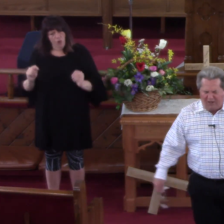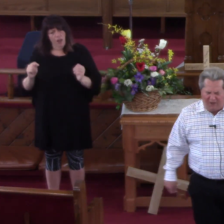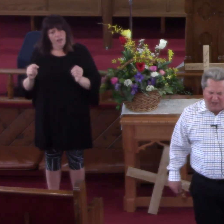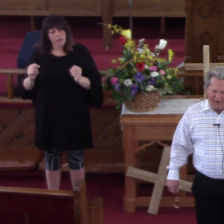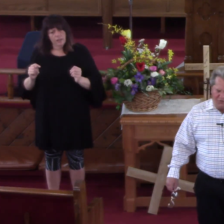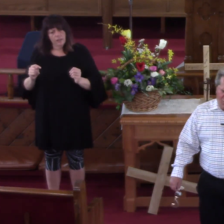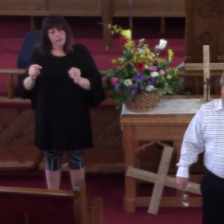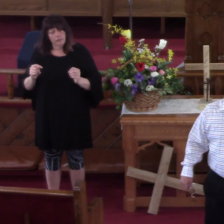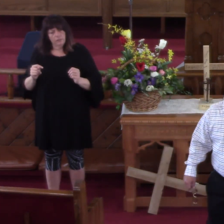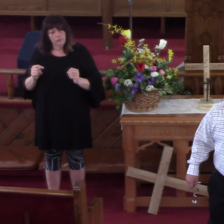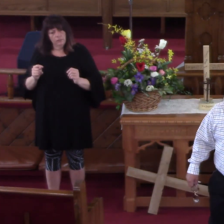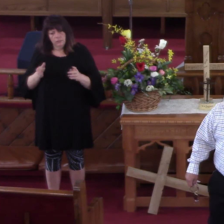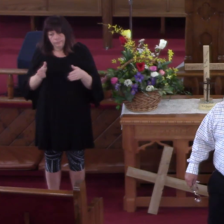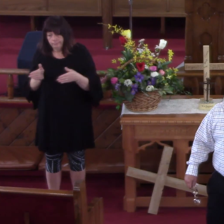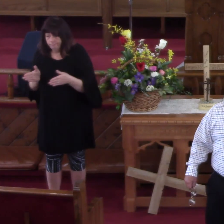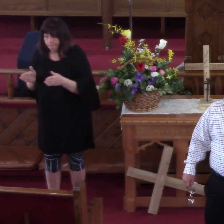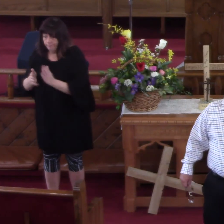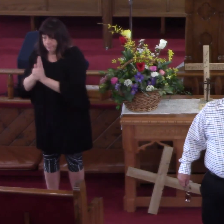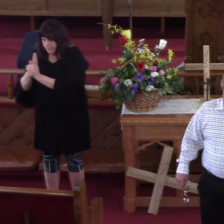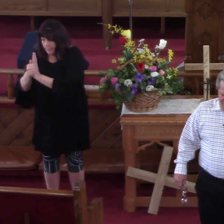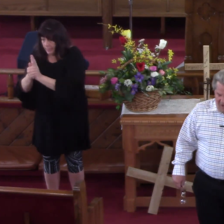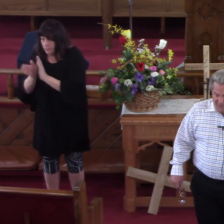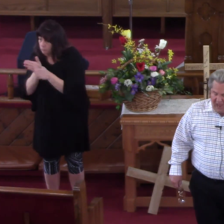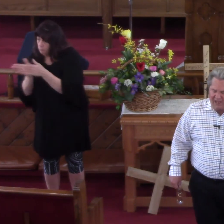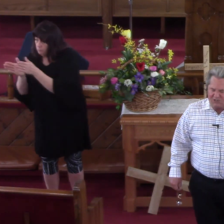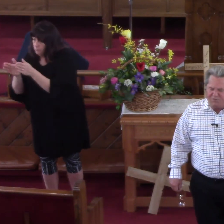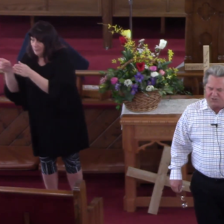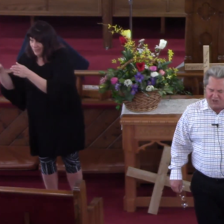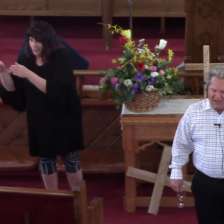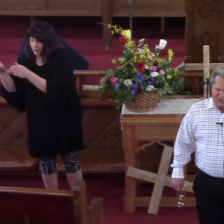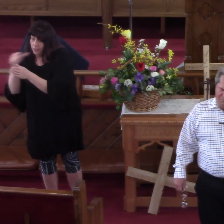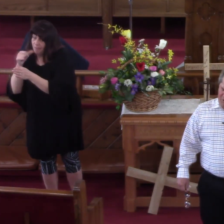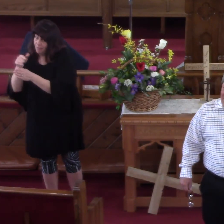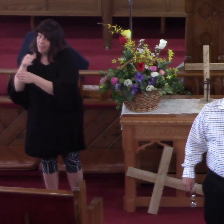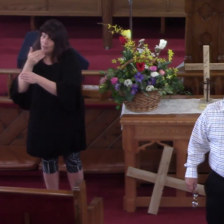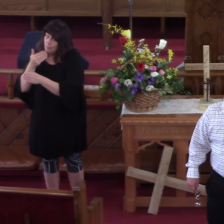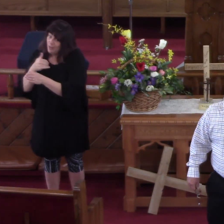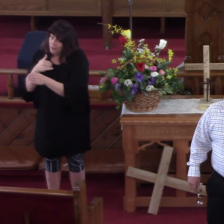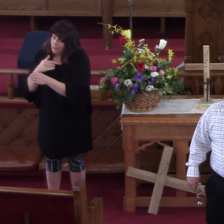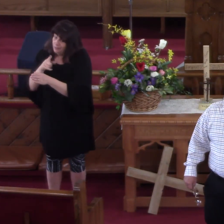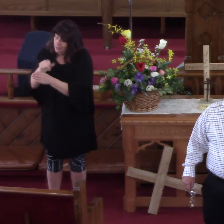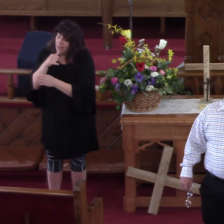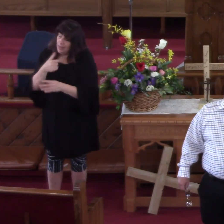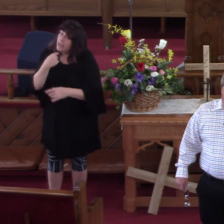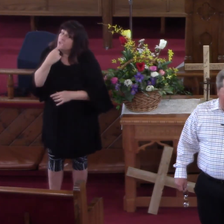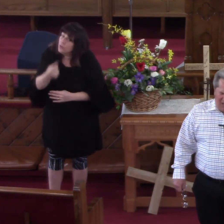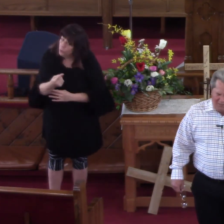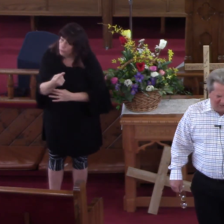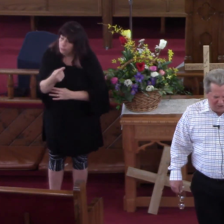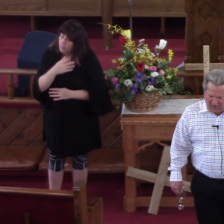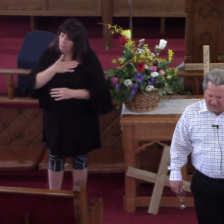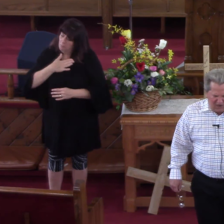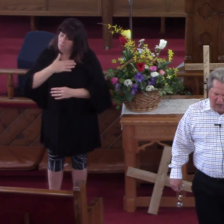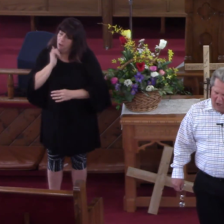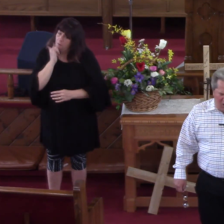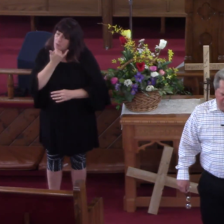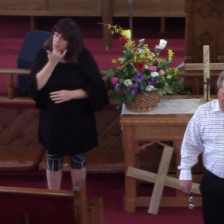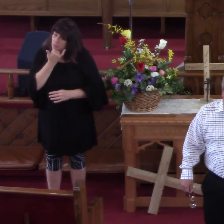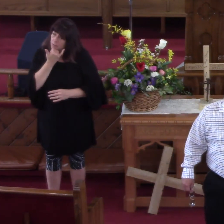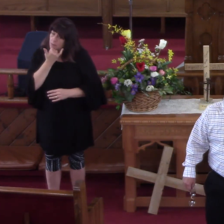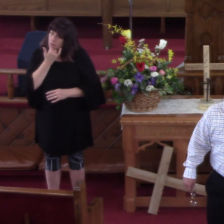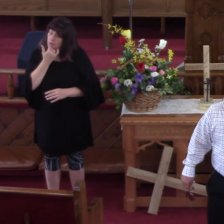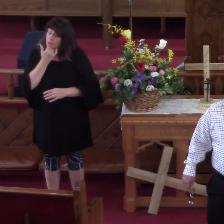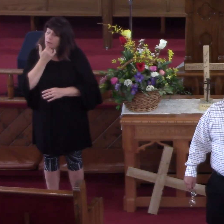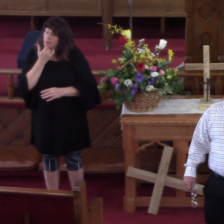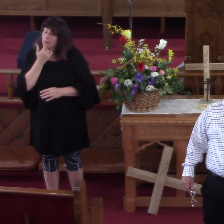Point Them In A Direction And Tell Them Of Dad's Mistakes And Believe Me I Made Many A Mistake Along